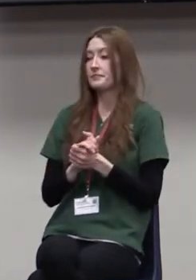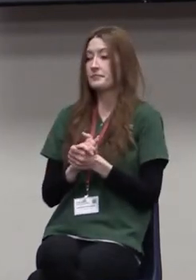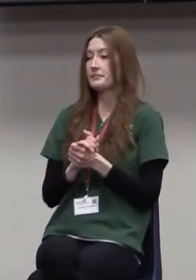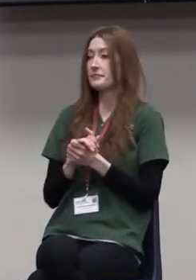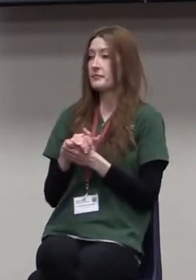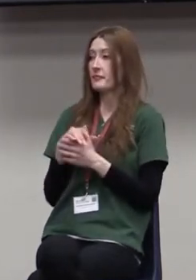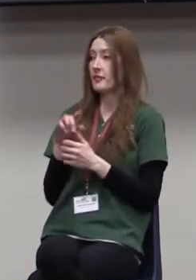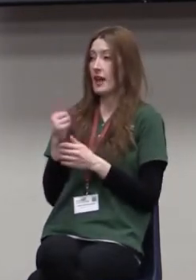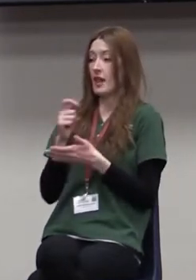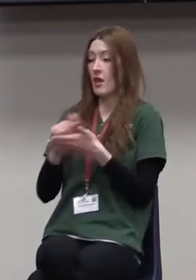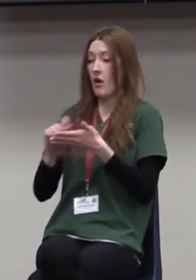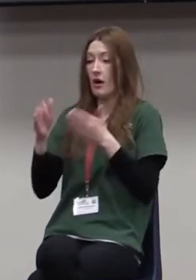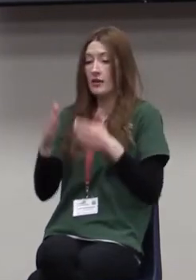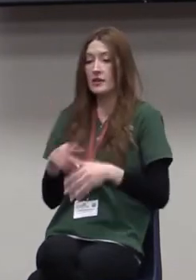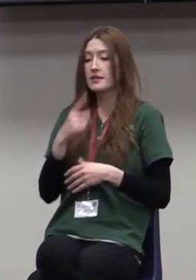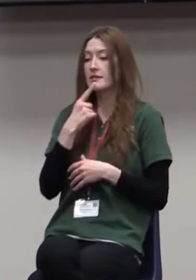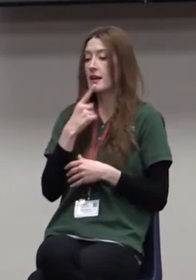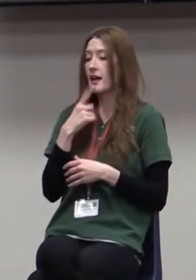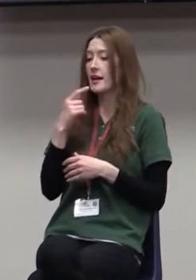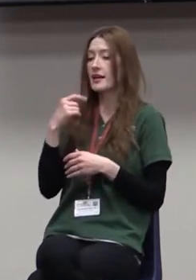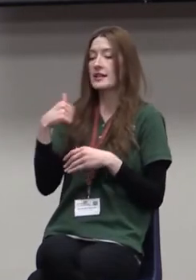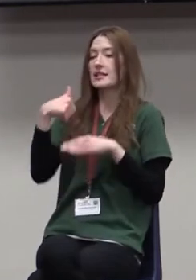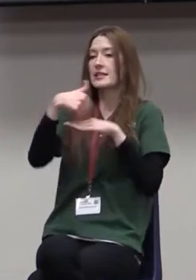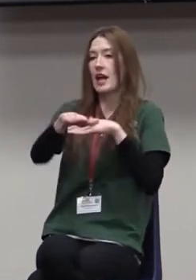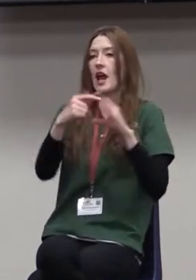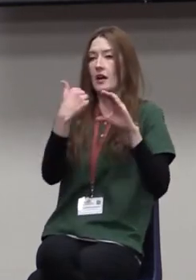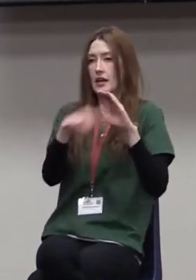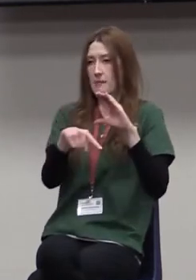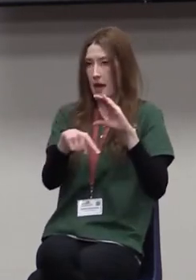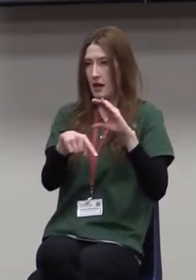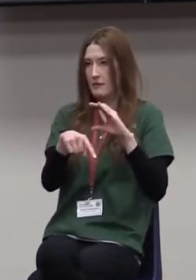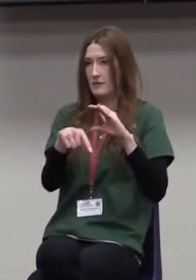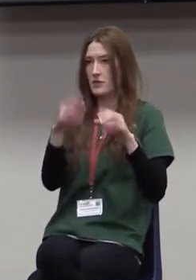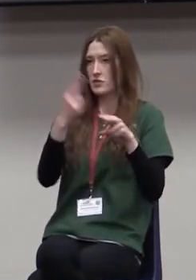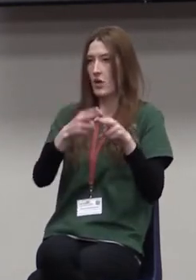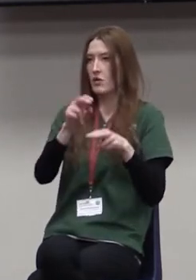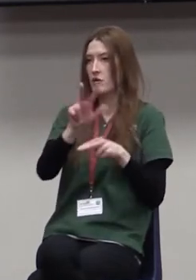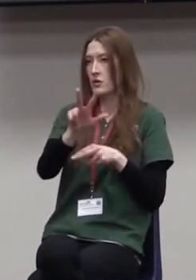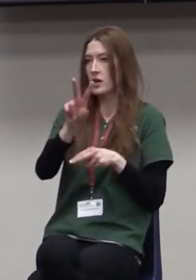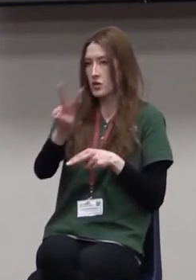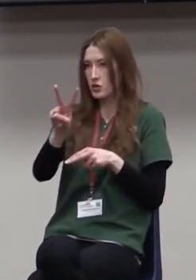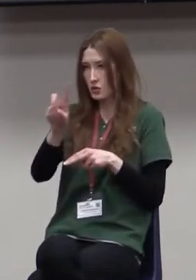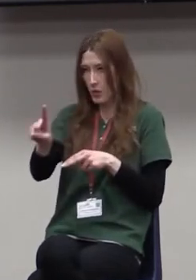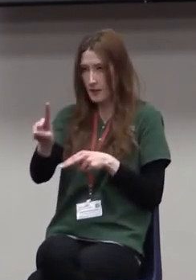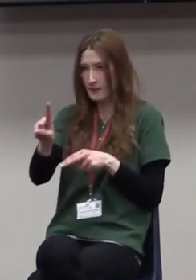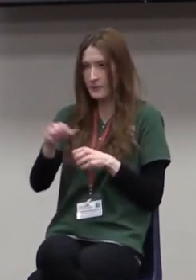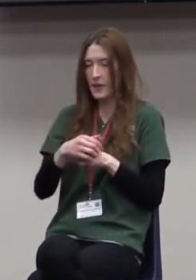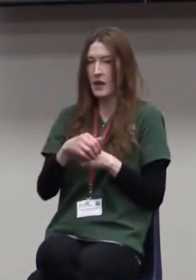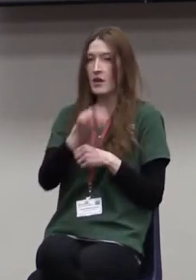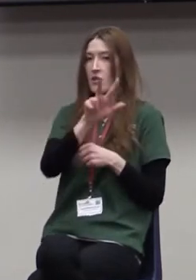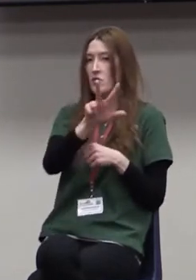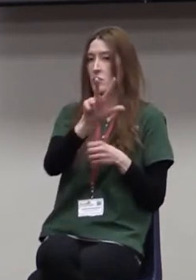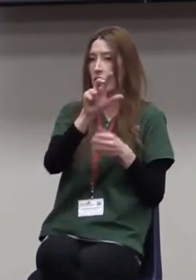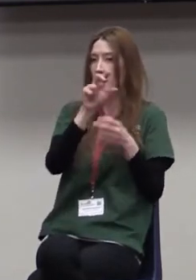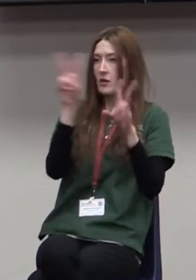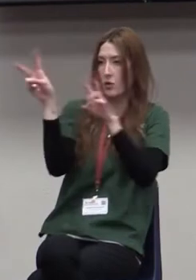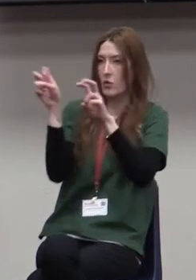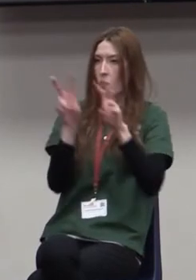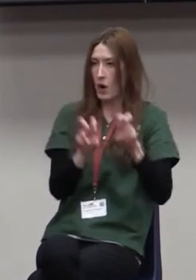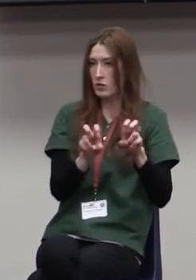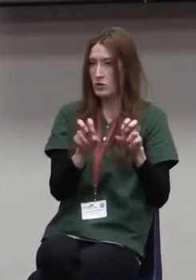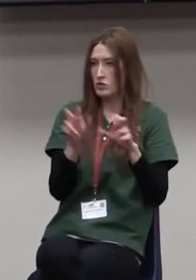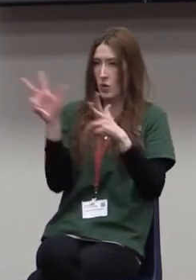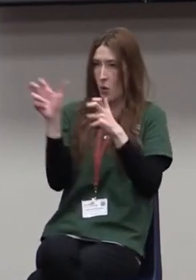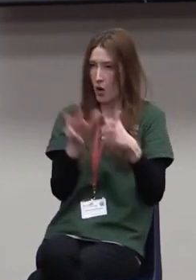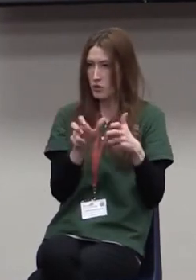once a week called 3-2-1. He has to do with three statements, two quotes, and then a question, a challenging question as